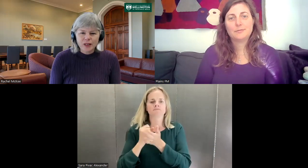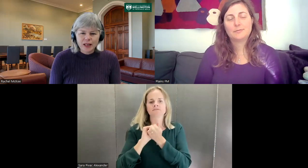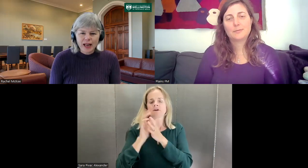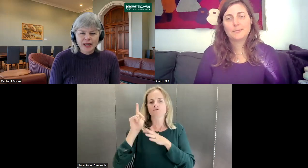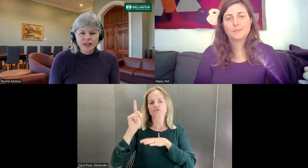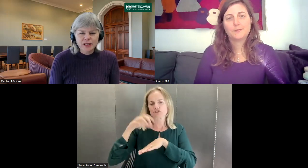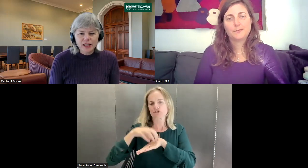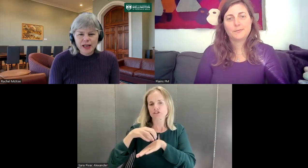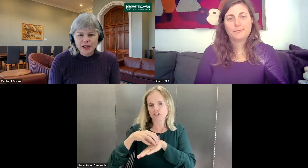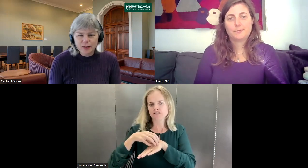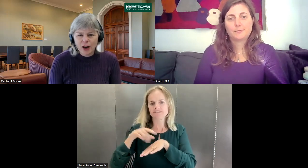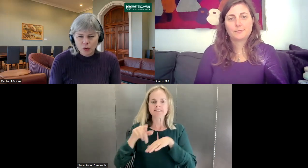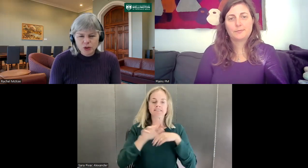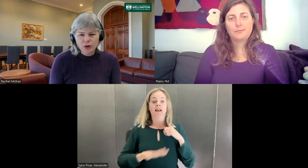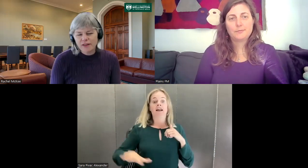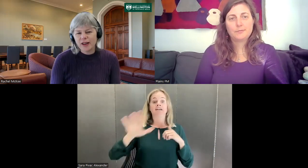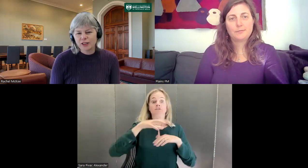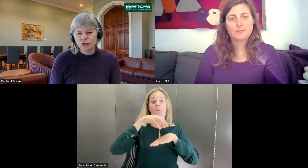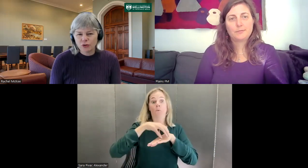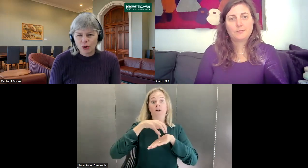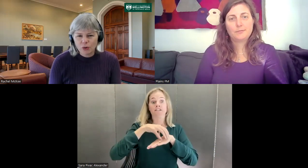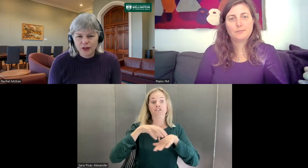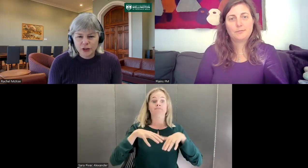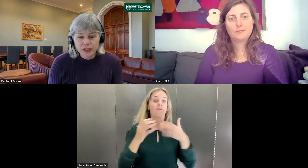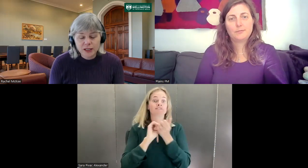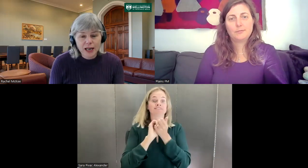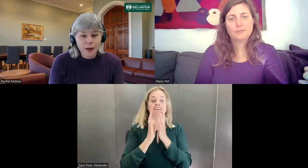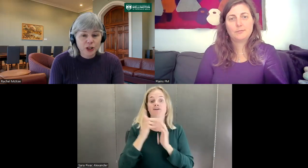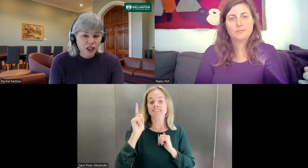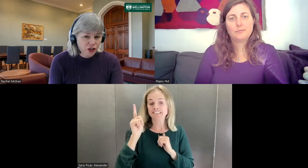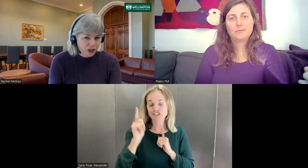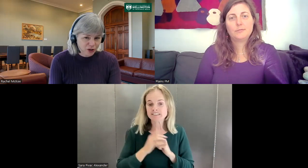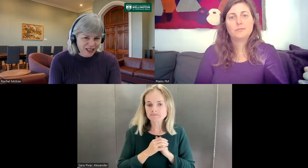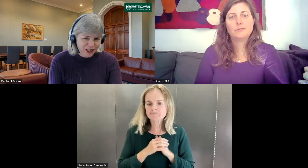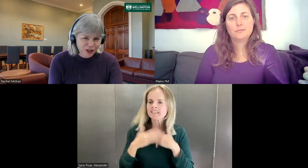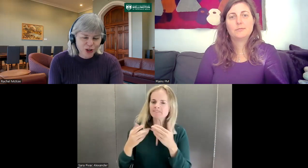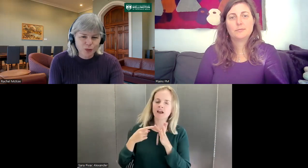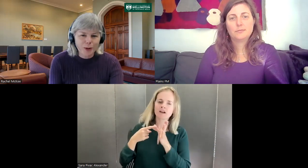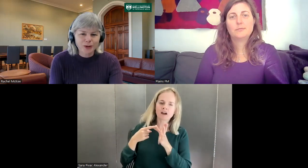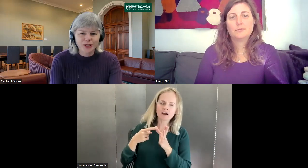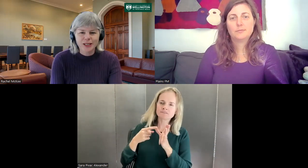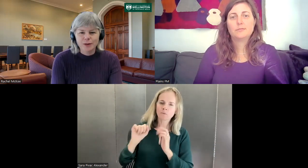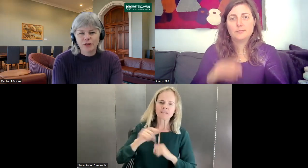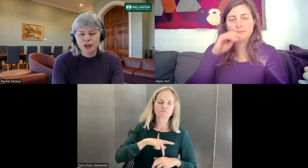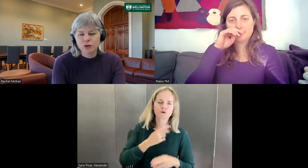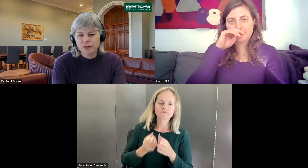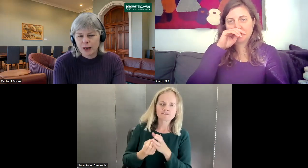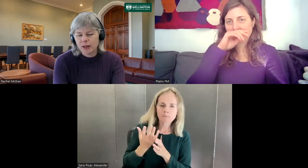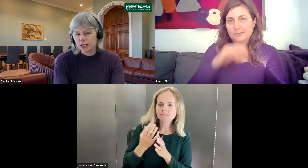And they, I also have had a strong role in the New Zealand Sign Language Teachers Association, which promotes professional development and